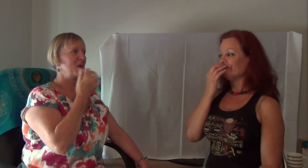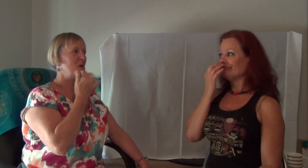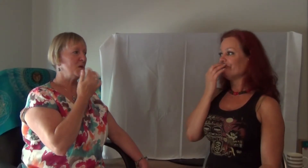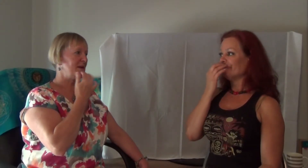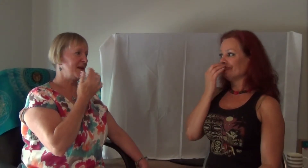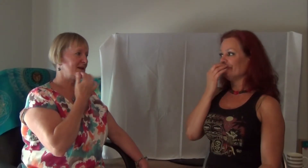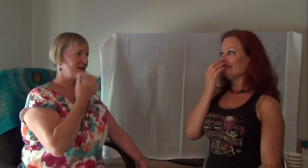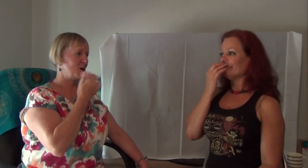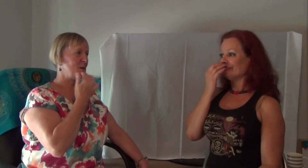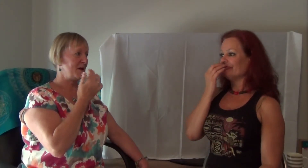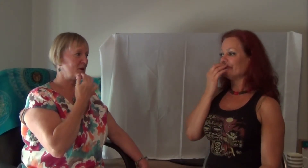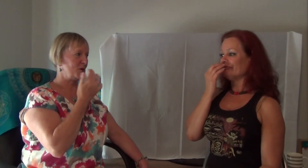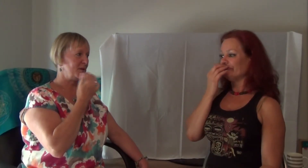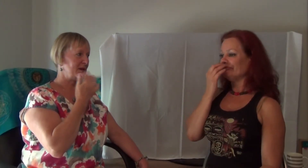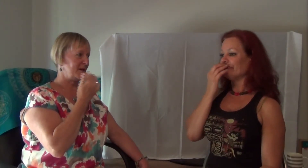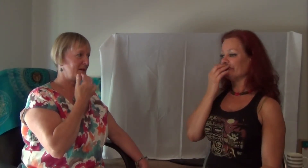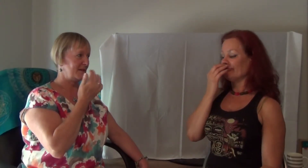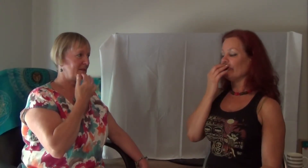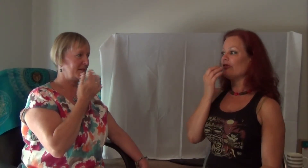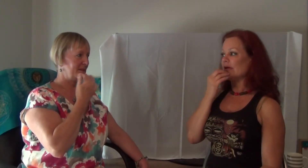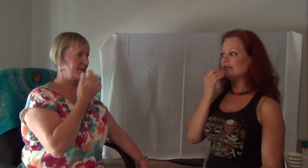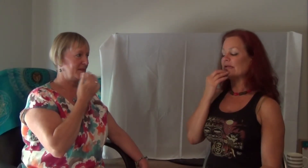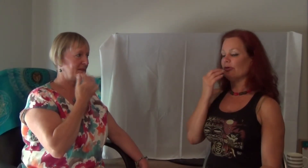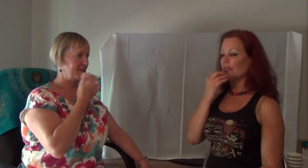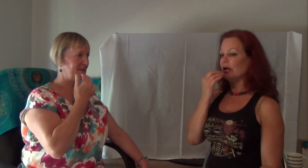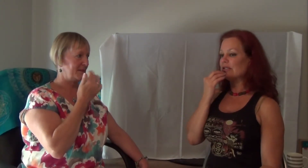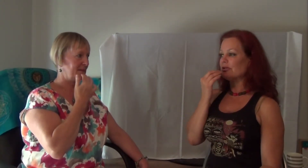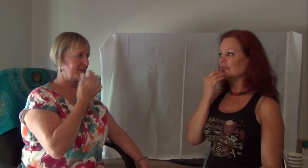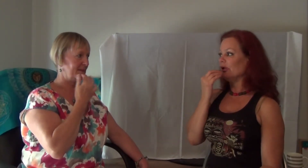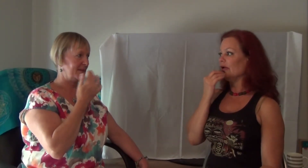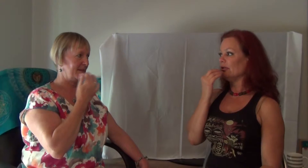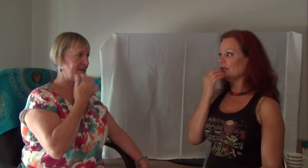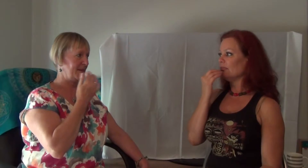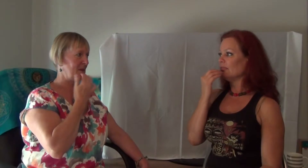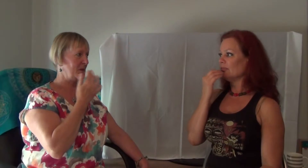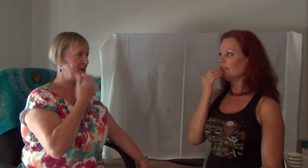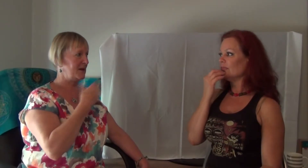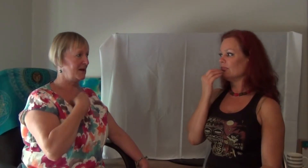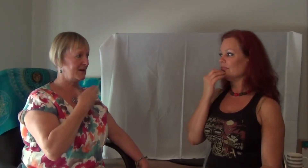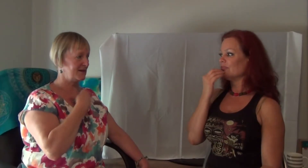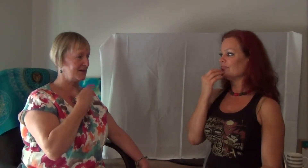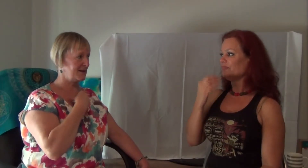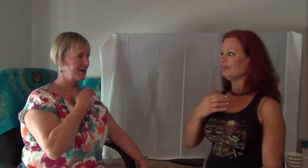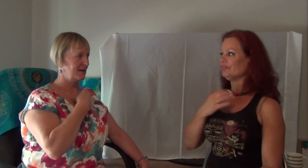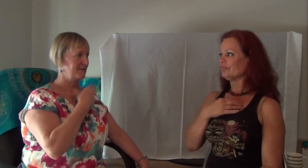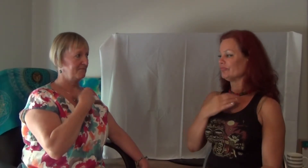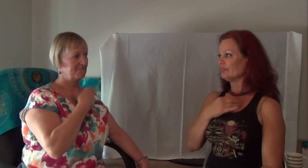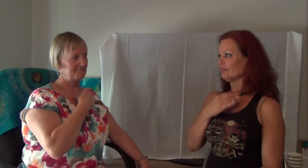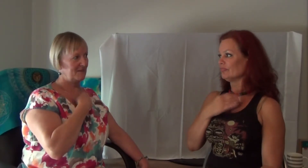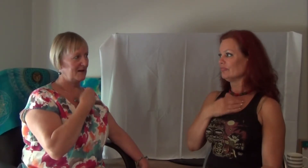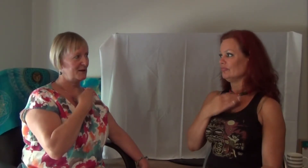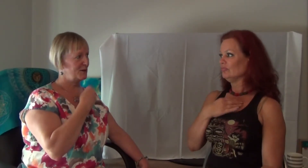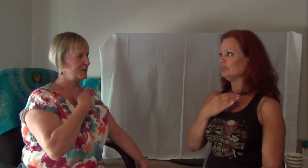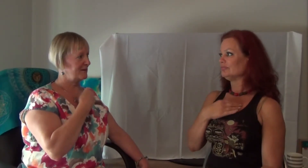All the things they told me I should have done. All things they told me I should have done. All the things I didn't do.